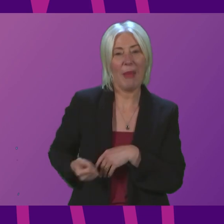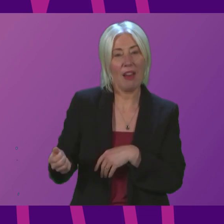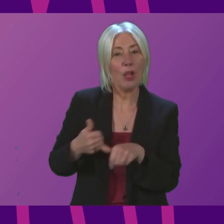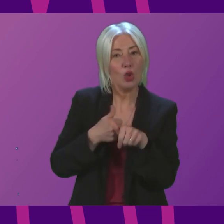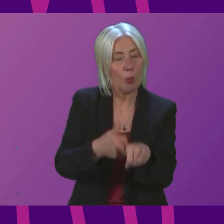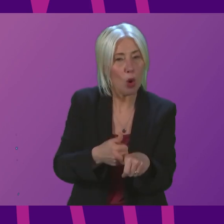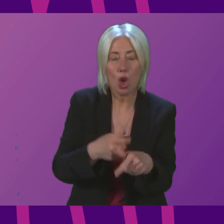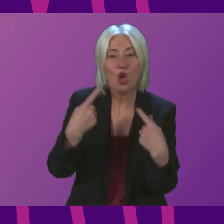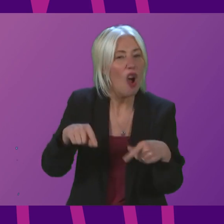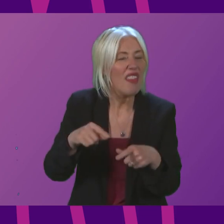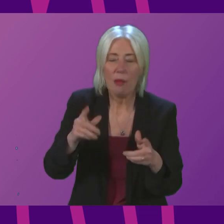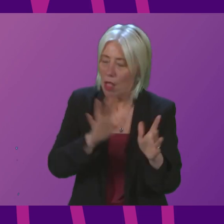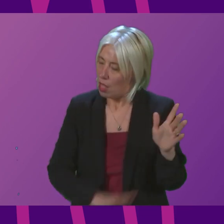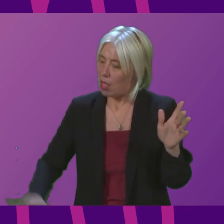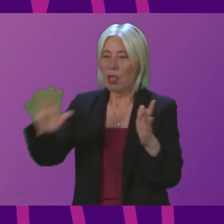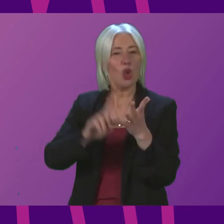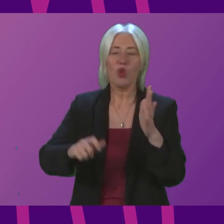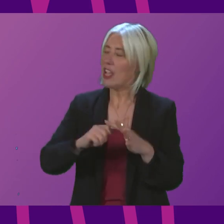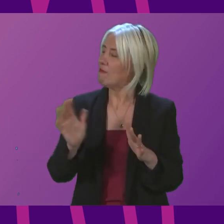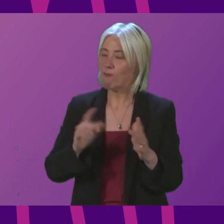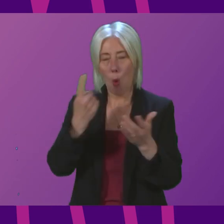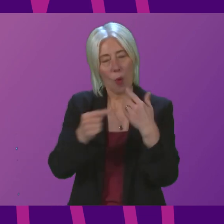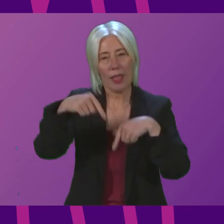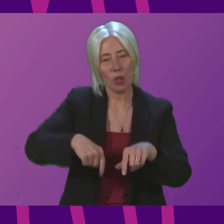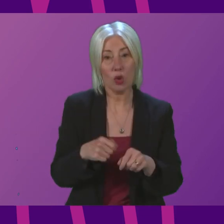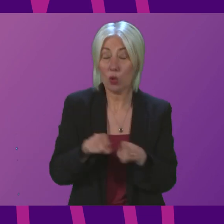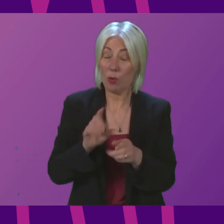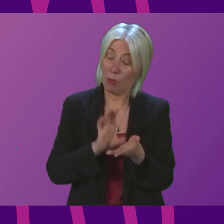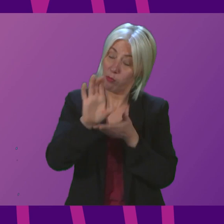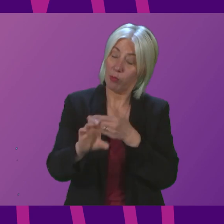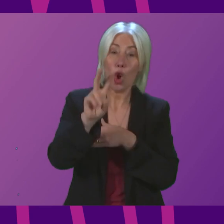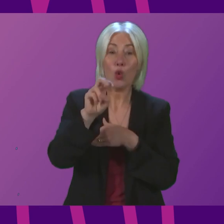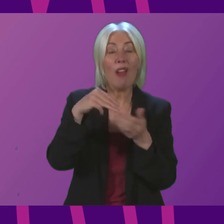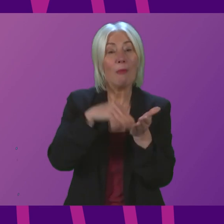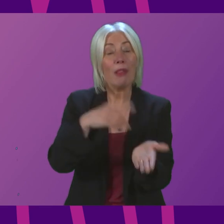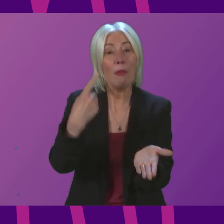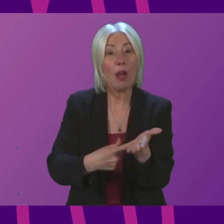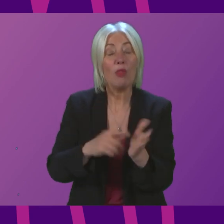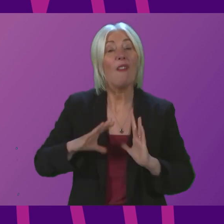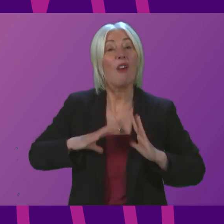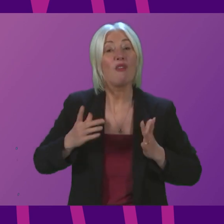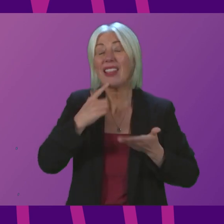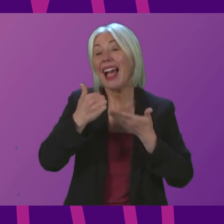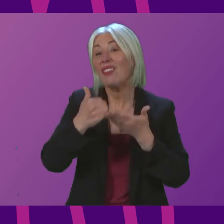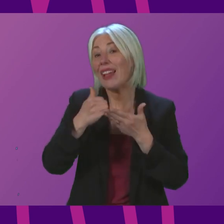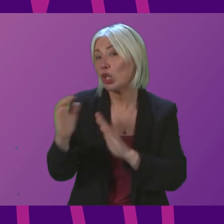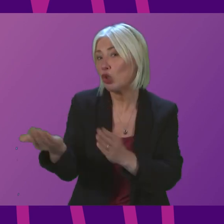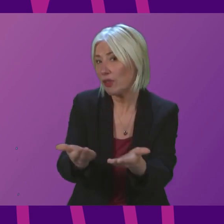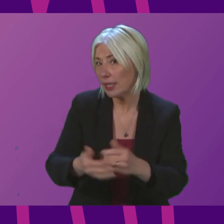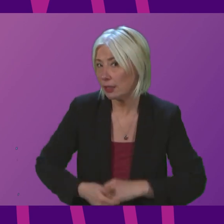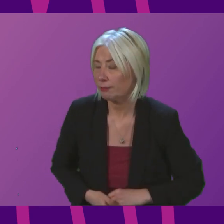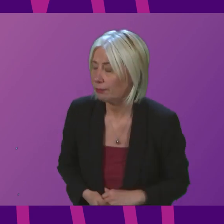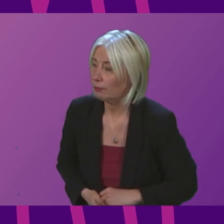available anywhere else in the United Kingdom, and investing £12 million to support free advice services. Pauline McNeill.